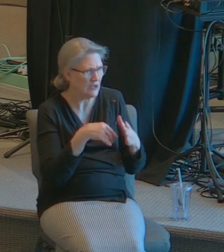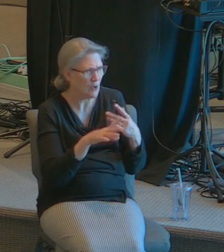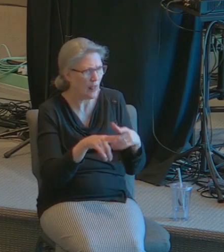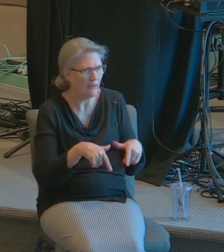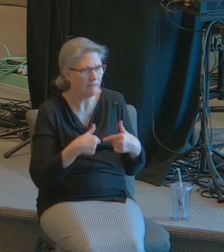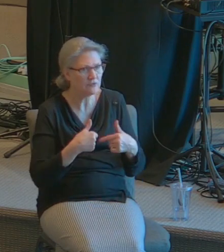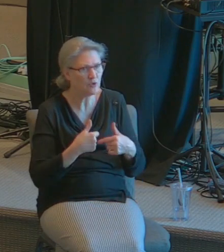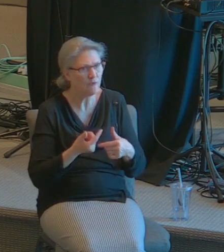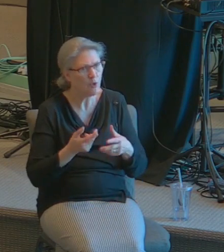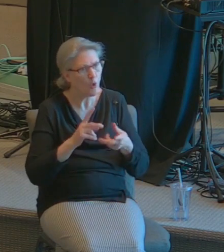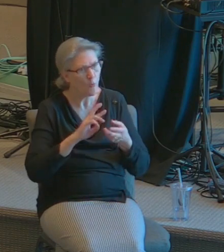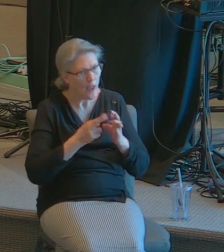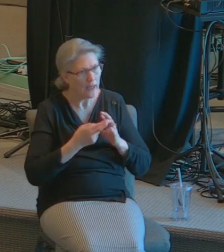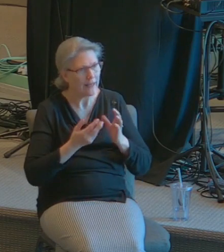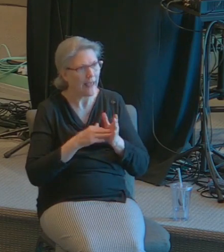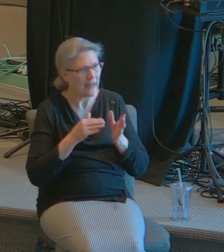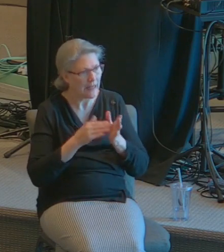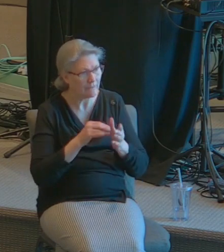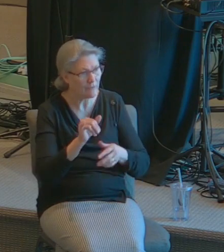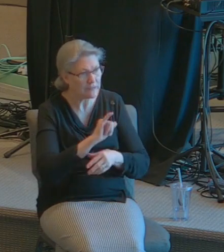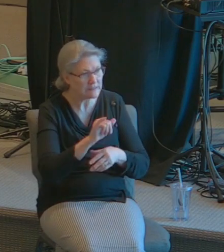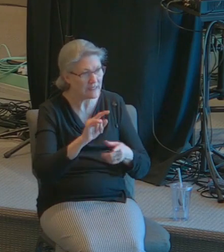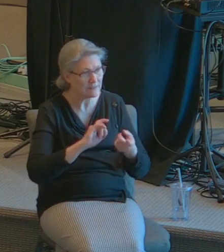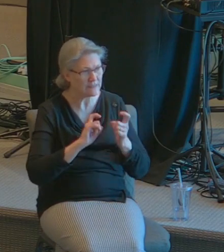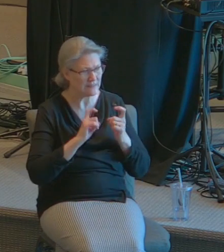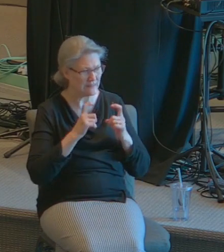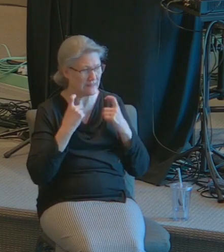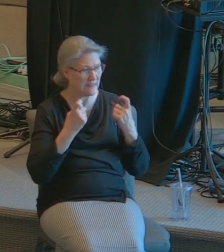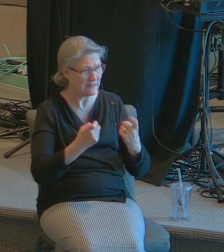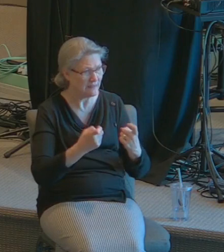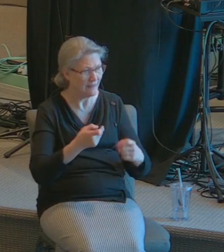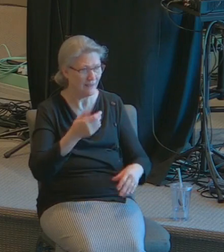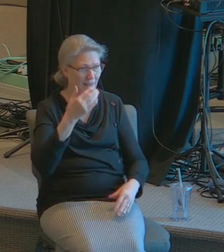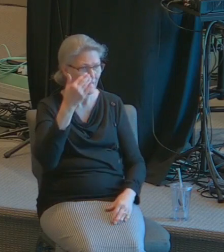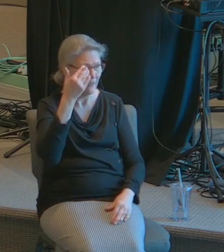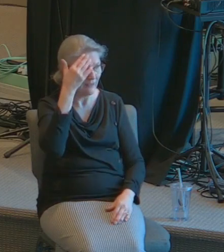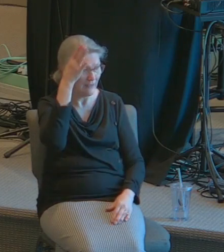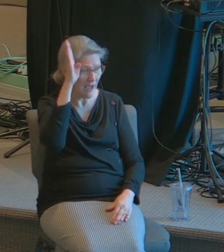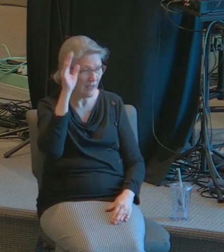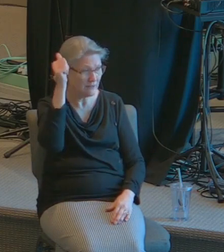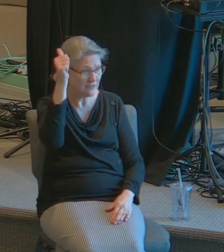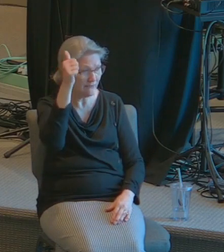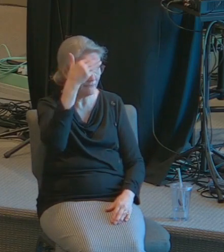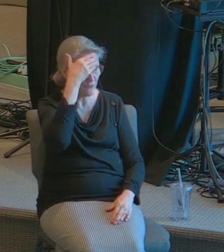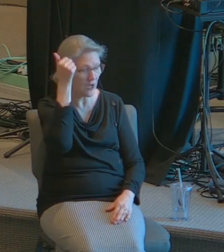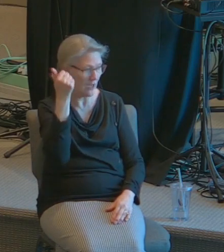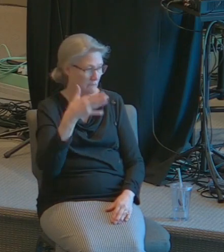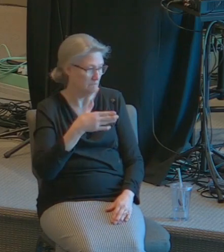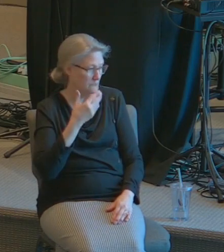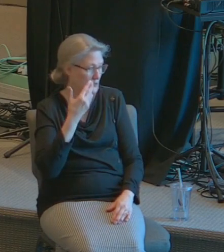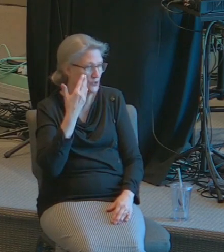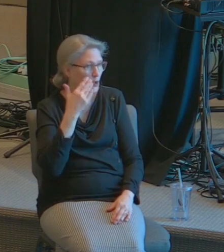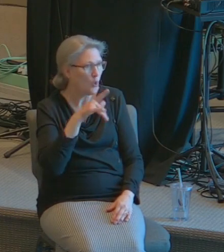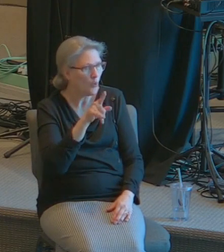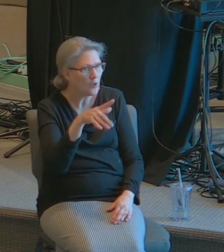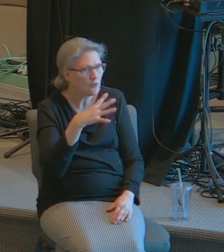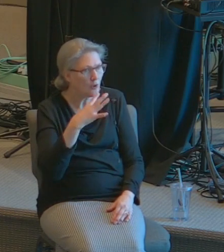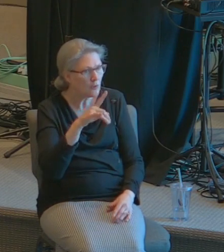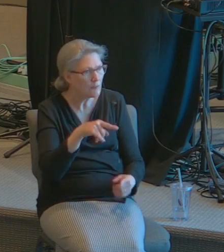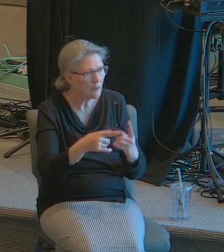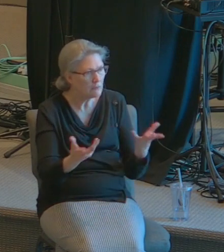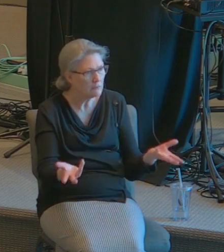so let me talk to you for a short while about God loving the sinner